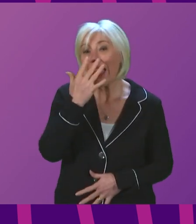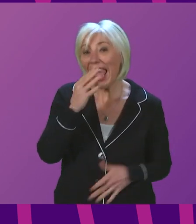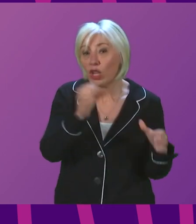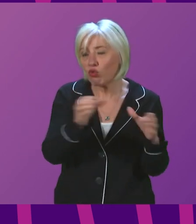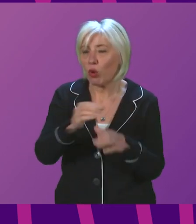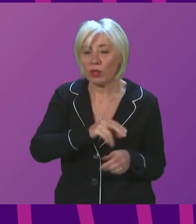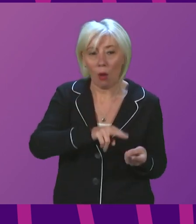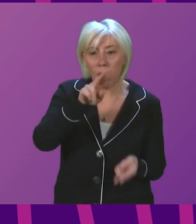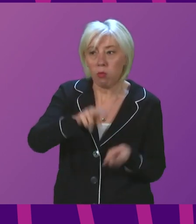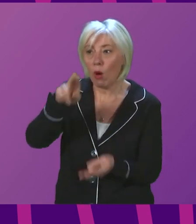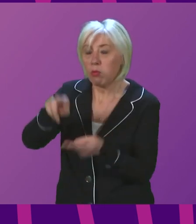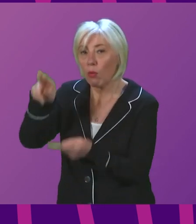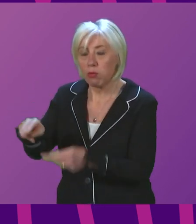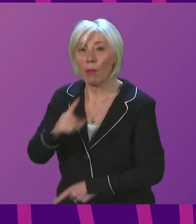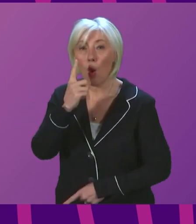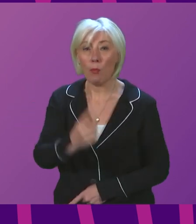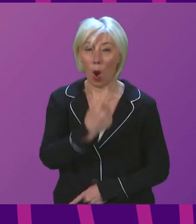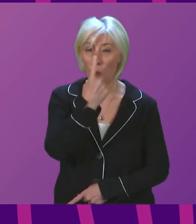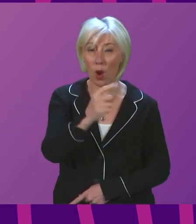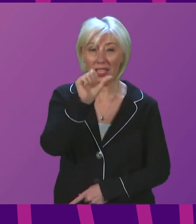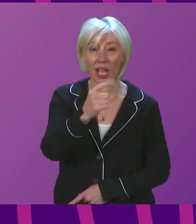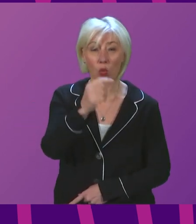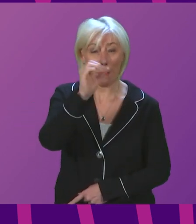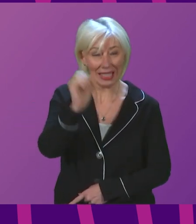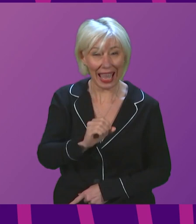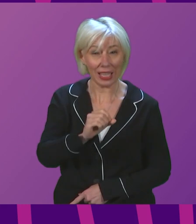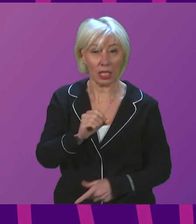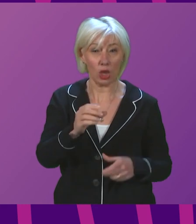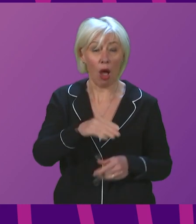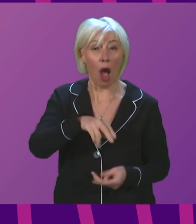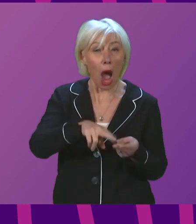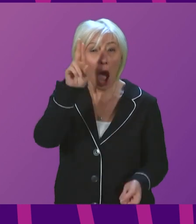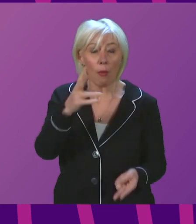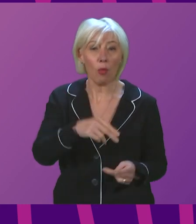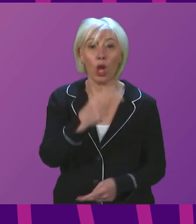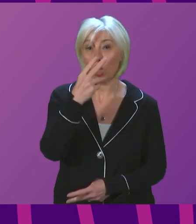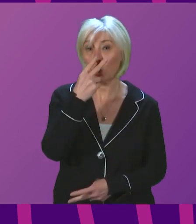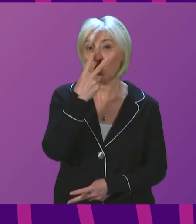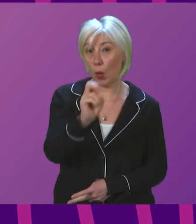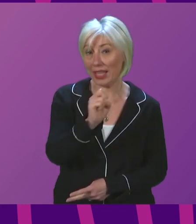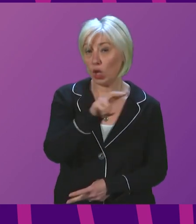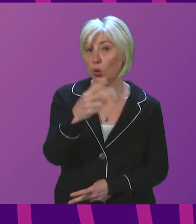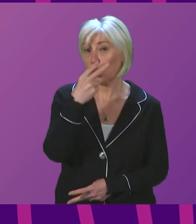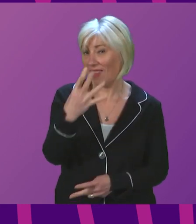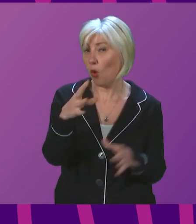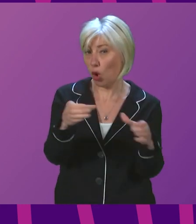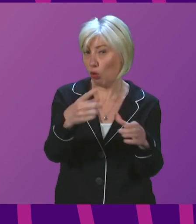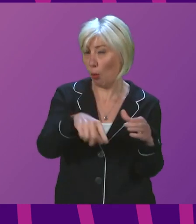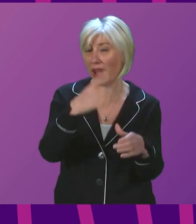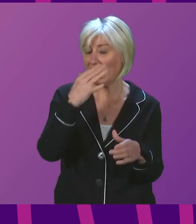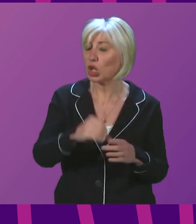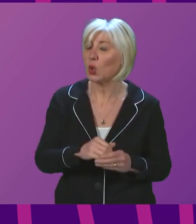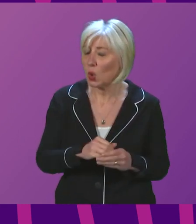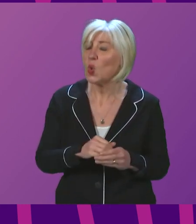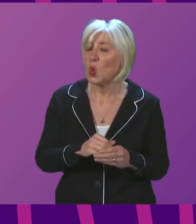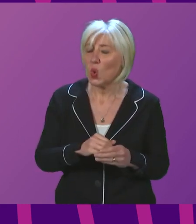biggest, an increase of 161%, was in the 20 to 24-year-old age group. The rate of